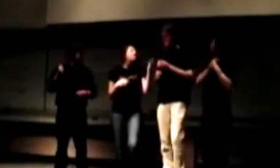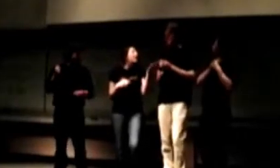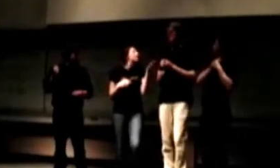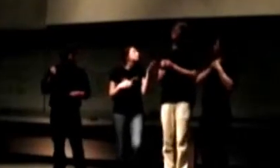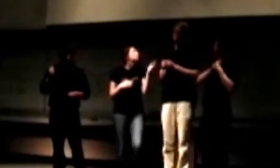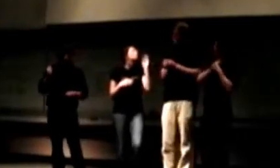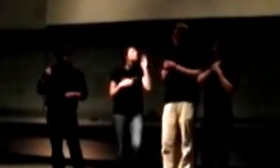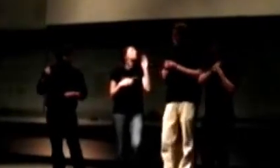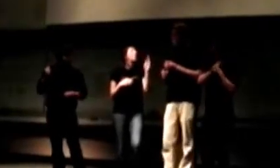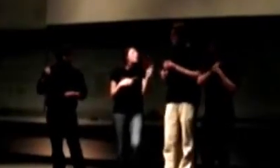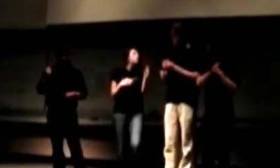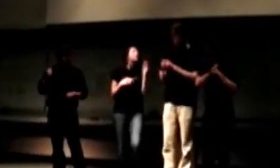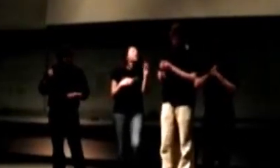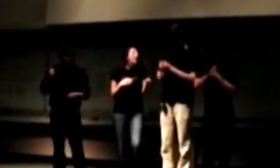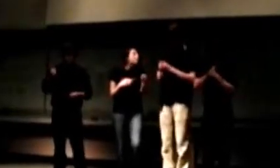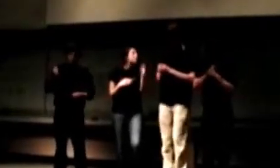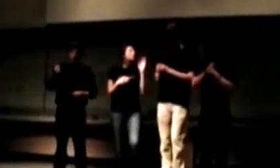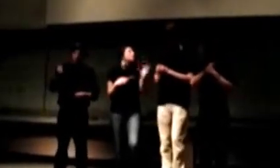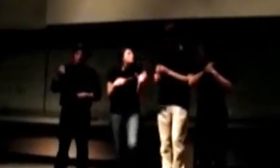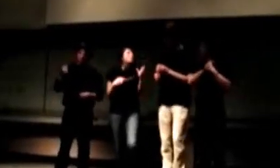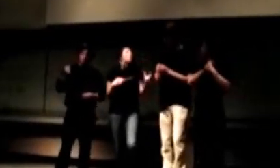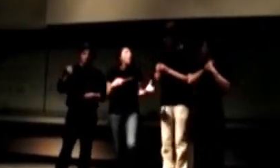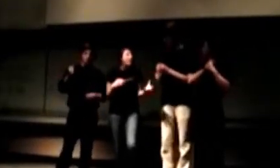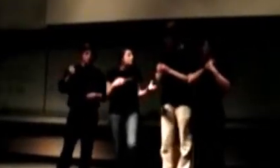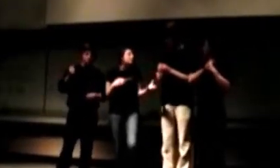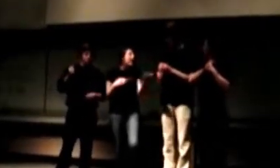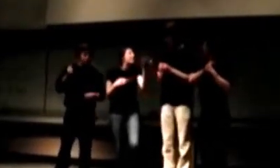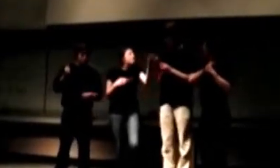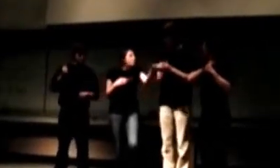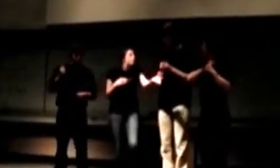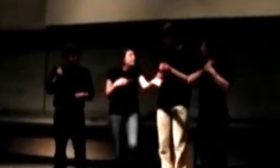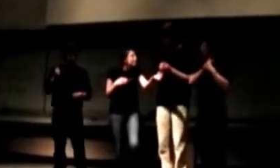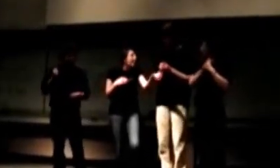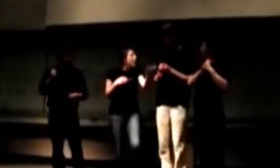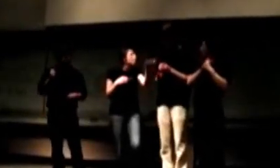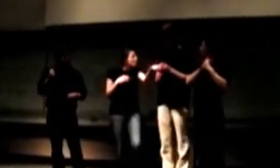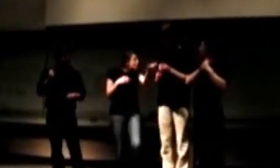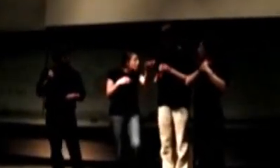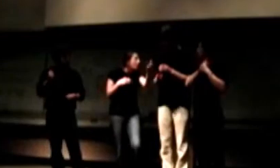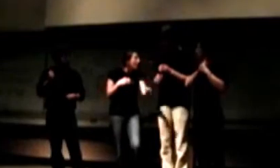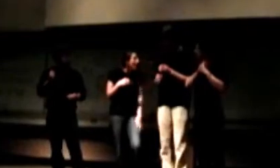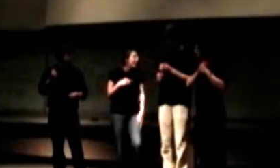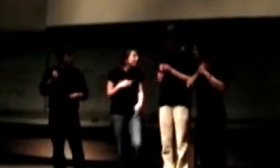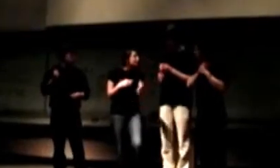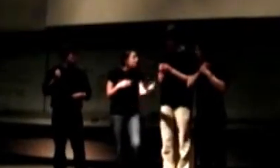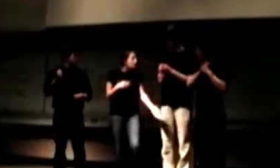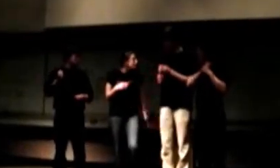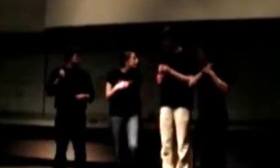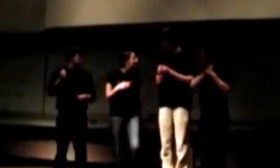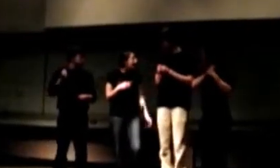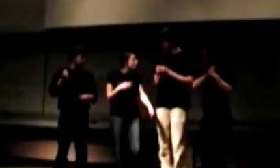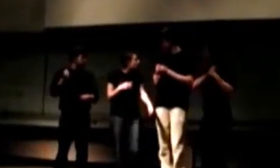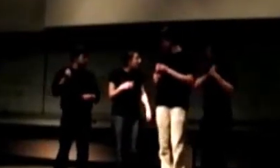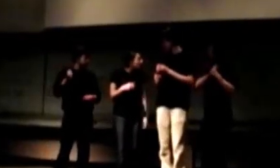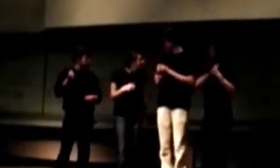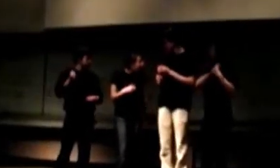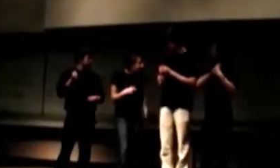it. Guys, you should totally come to communal washing day in the Greentown River. It's so much more natural that way.